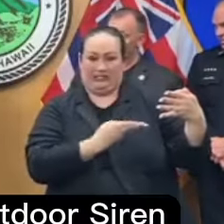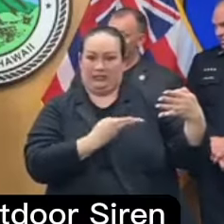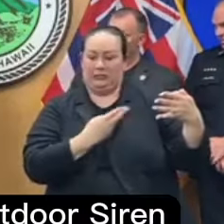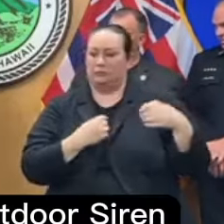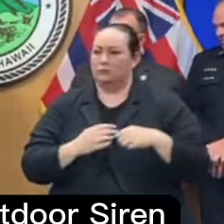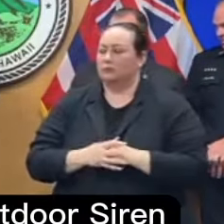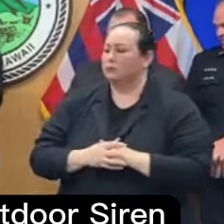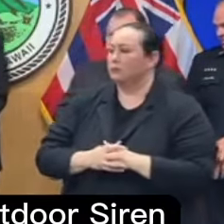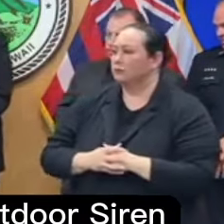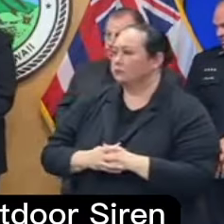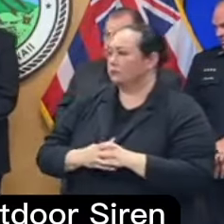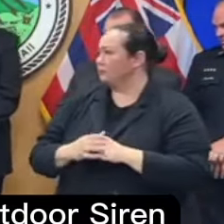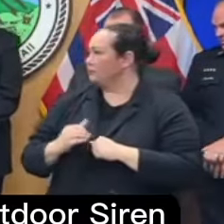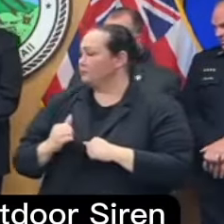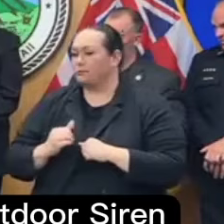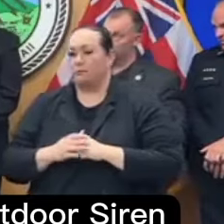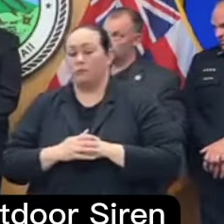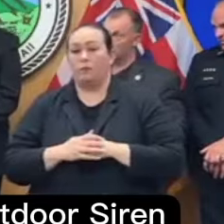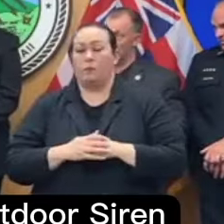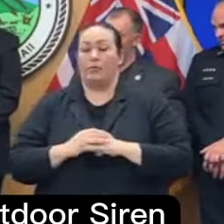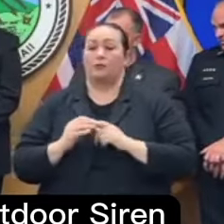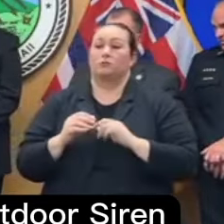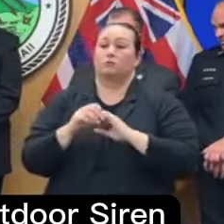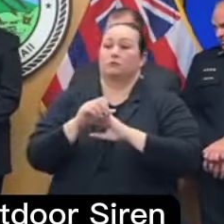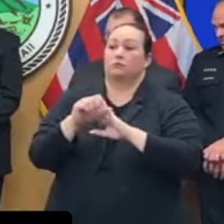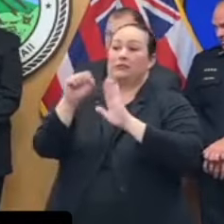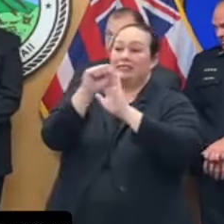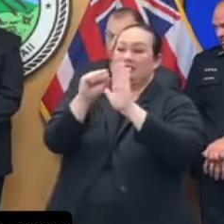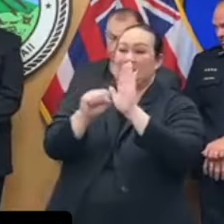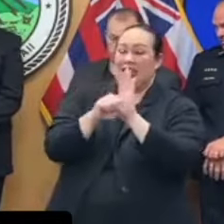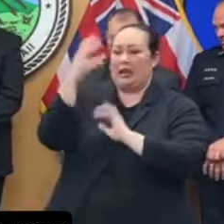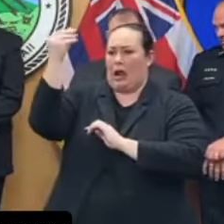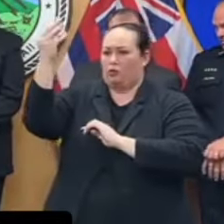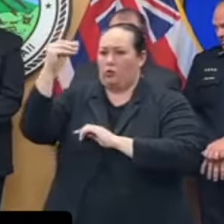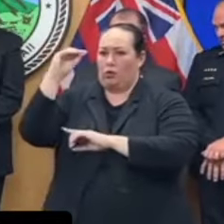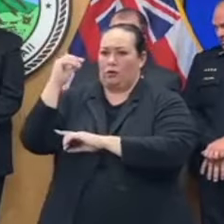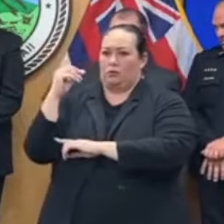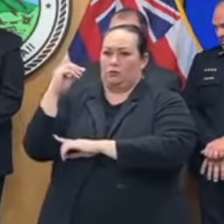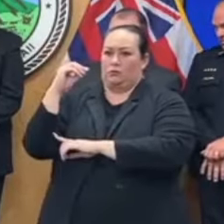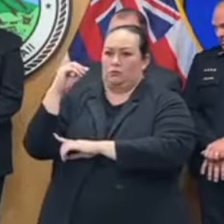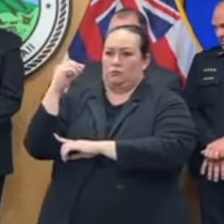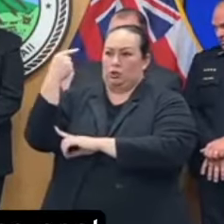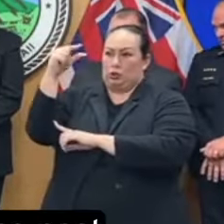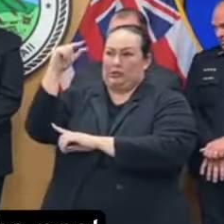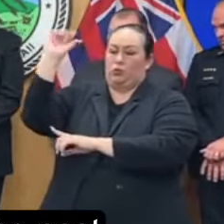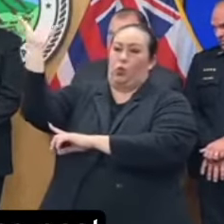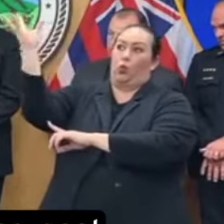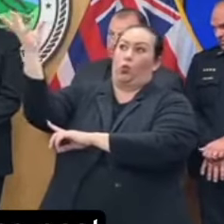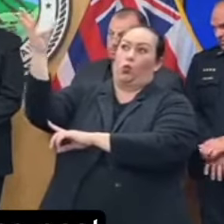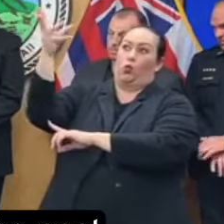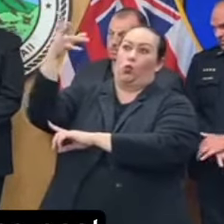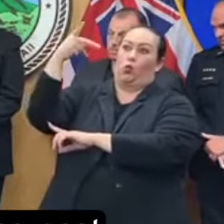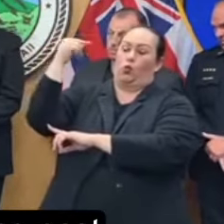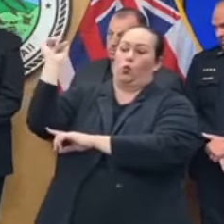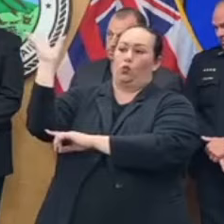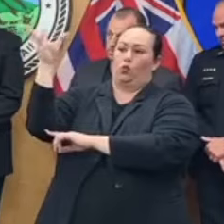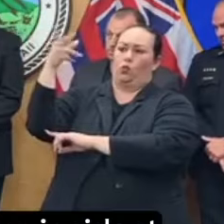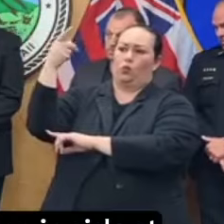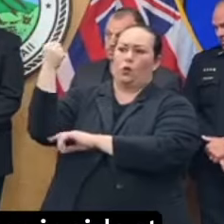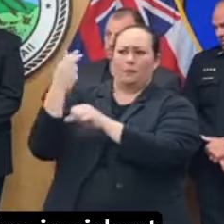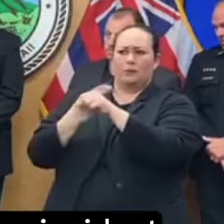The state-owned outdoor siren system is a tool that we can use, and we've used in the past.